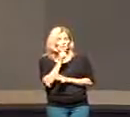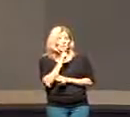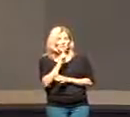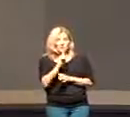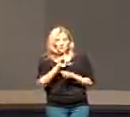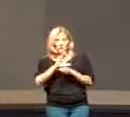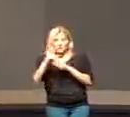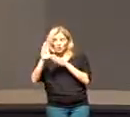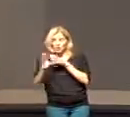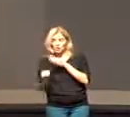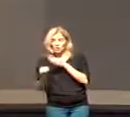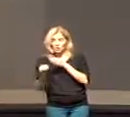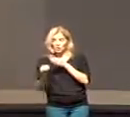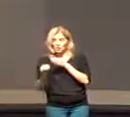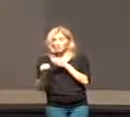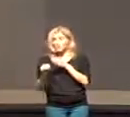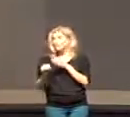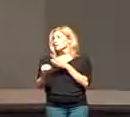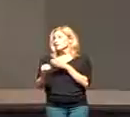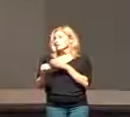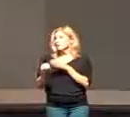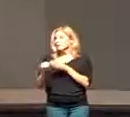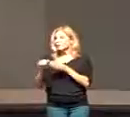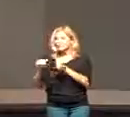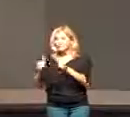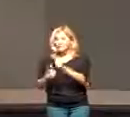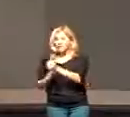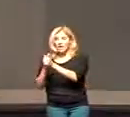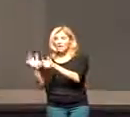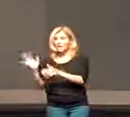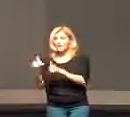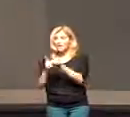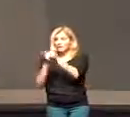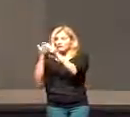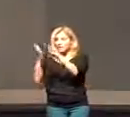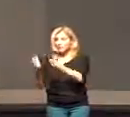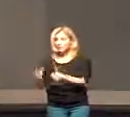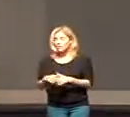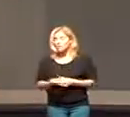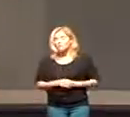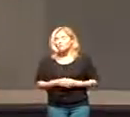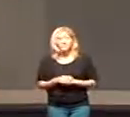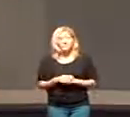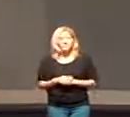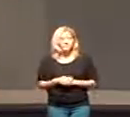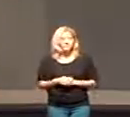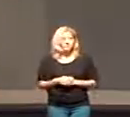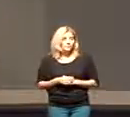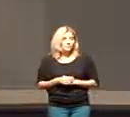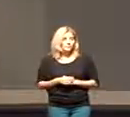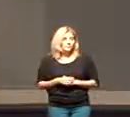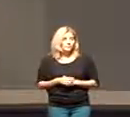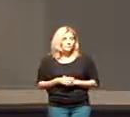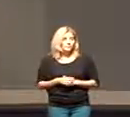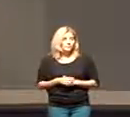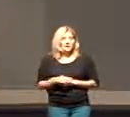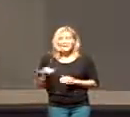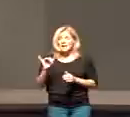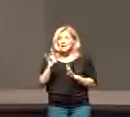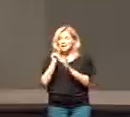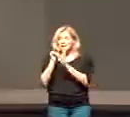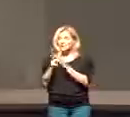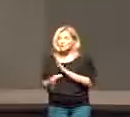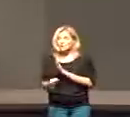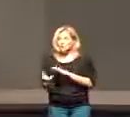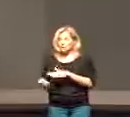in this call to radically follow him as a disciple. And as the crucified and risen